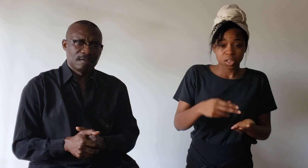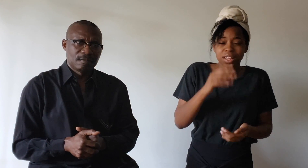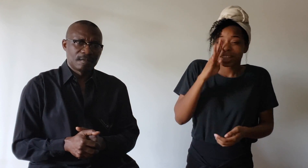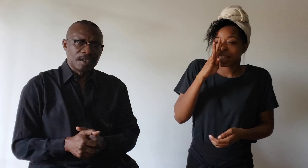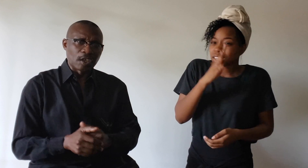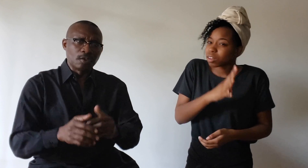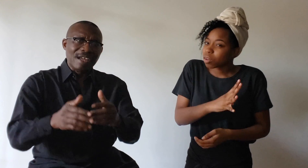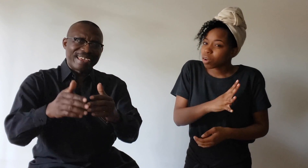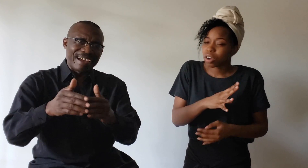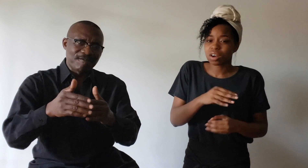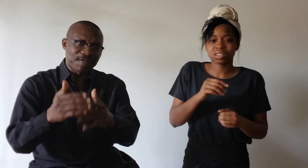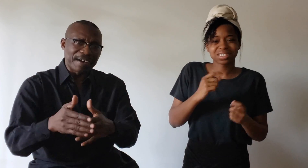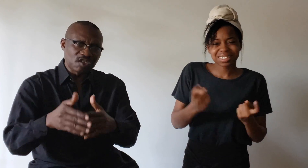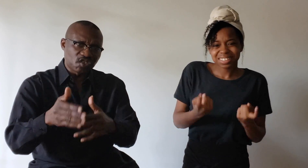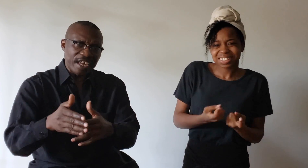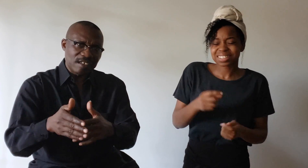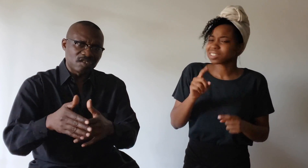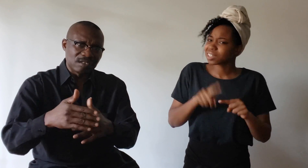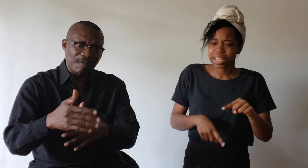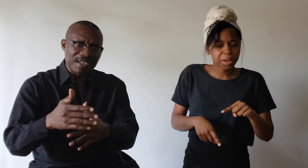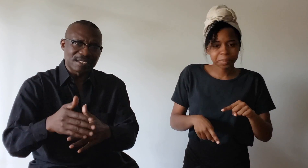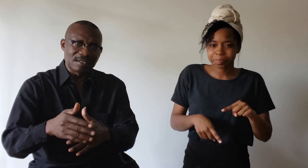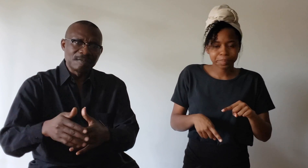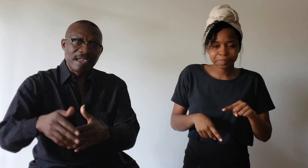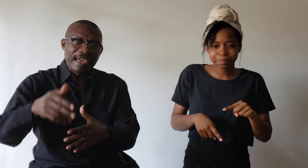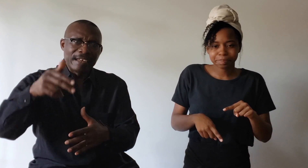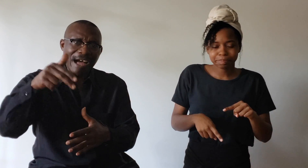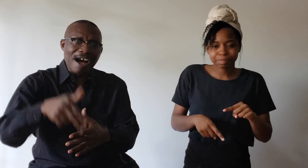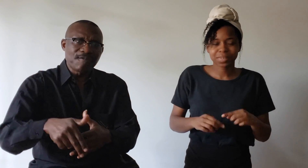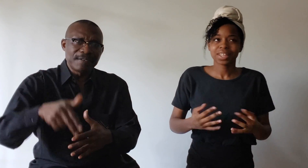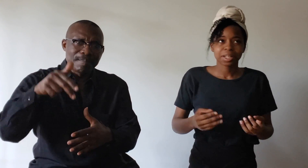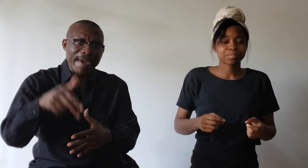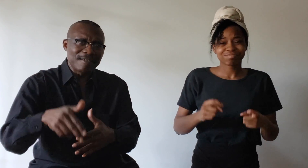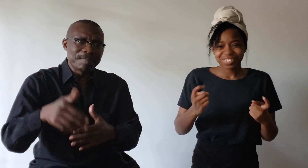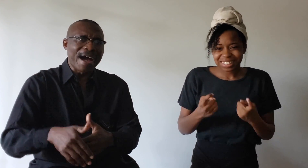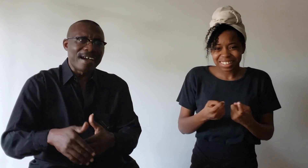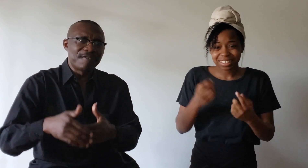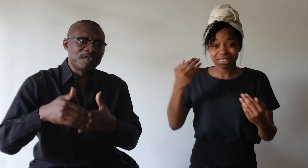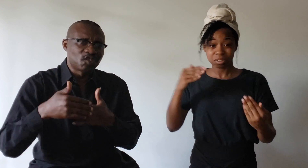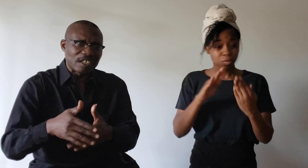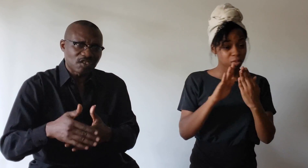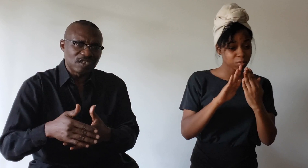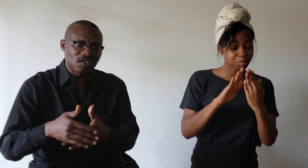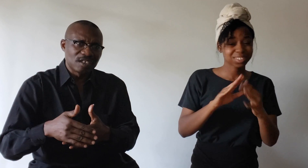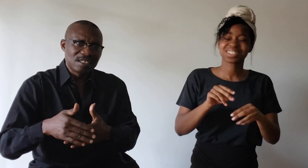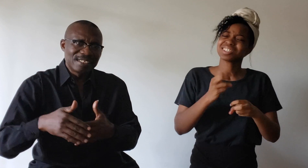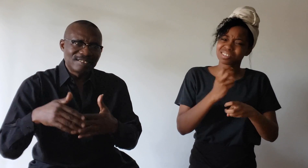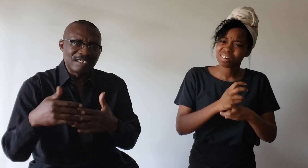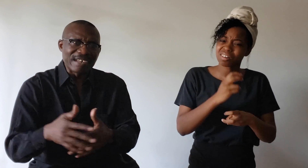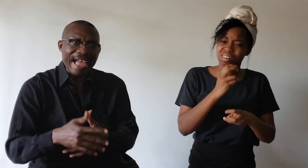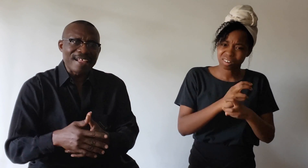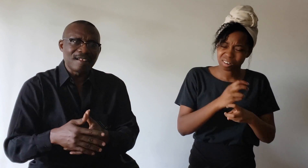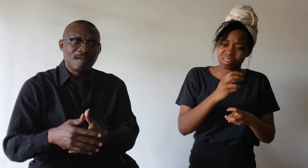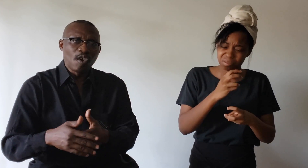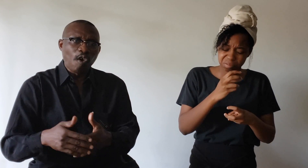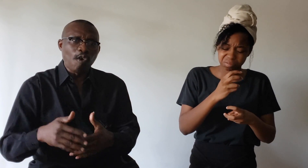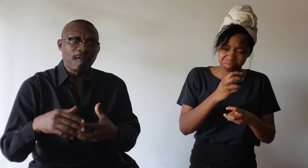So, confronting sin is difficult and often met by resistance, denial, or